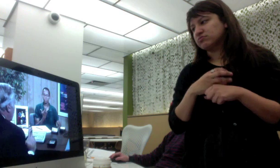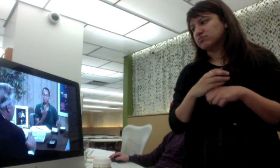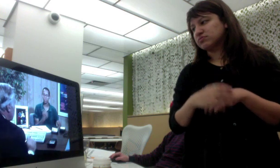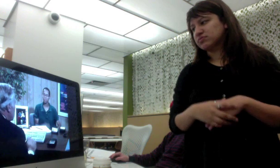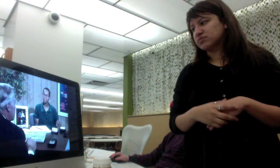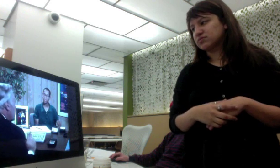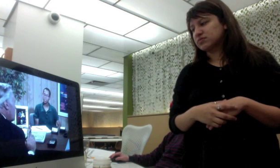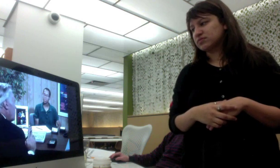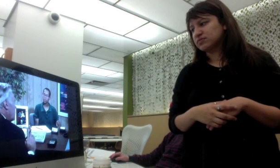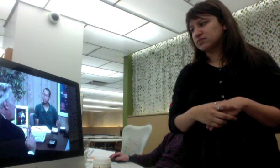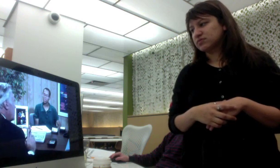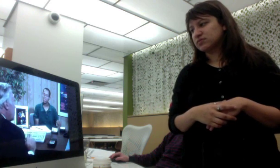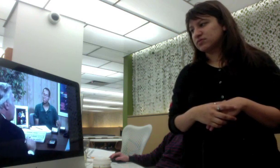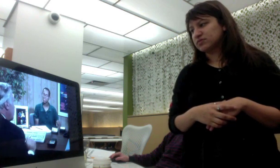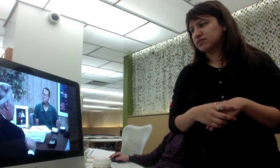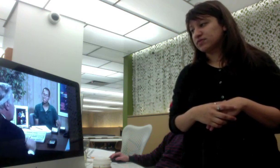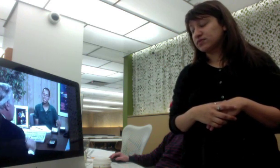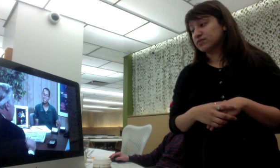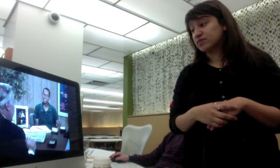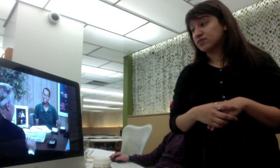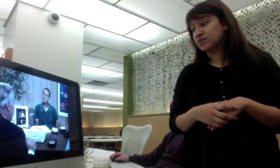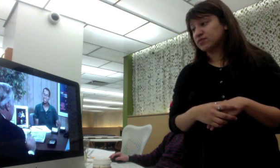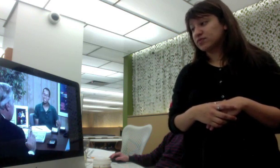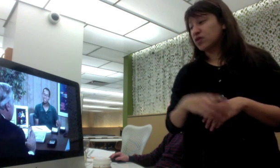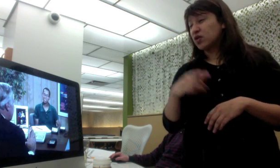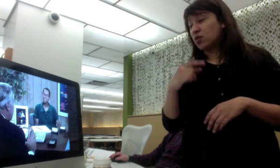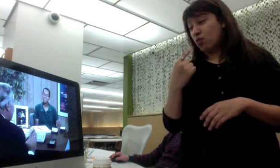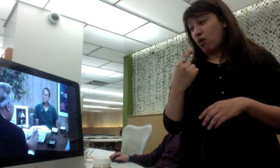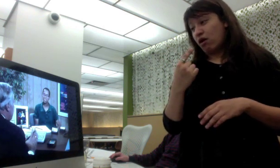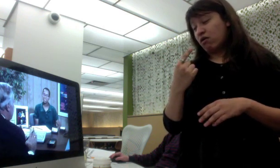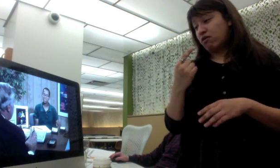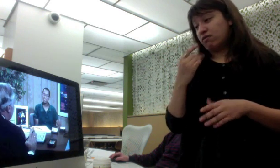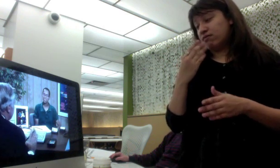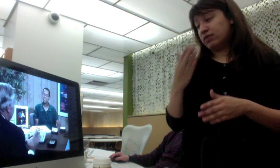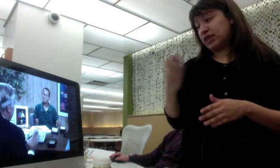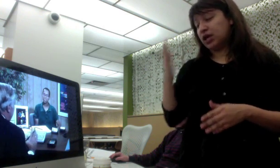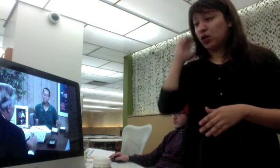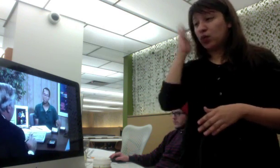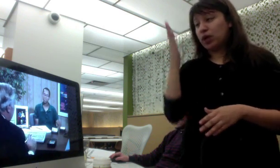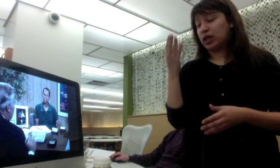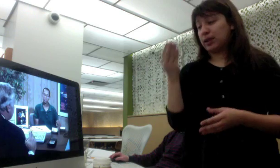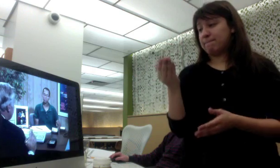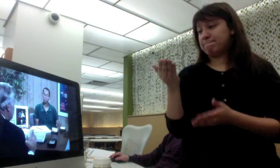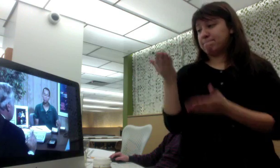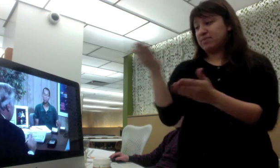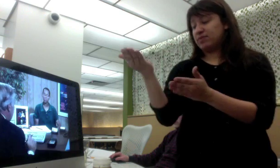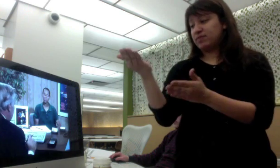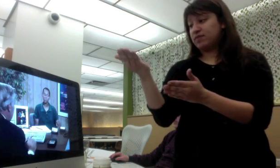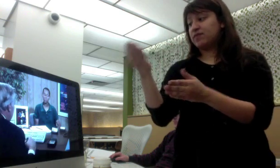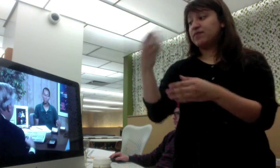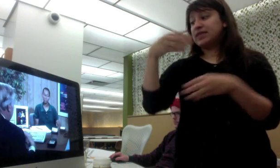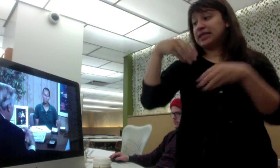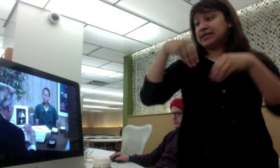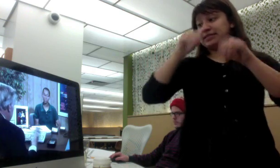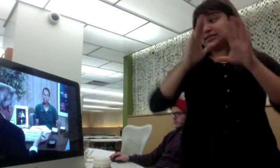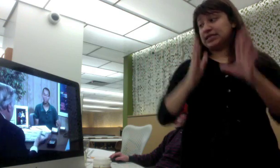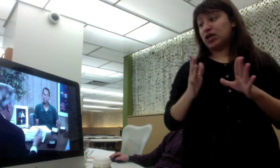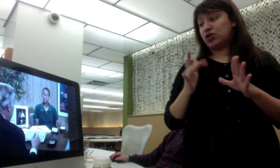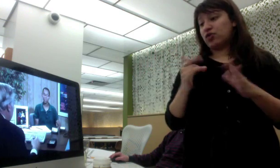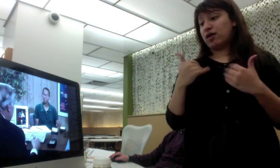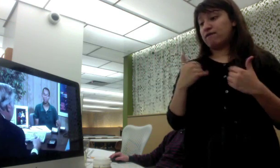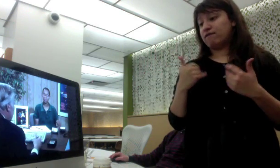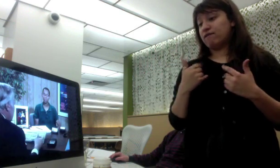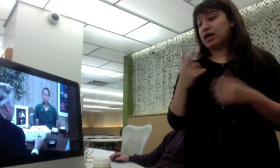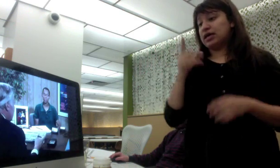And one of the things that we will give you is the seller has provided a disclosure statement. And that disclosure